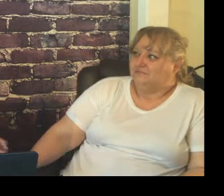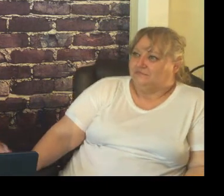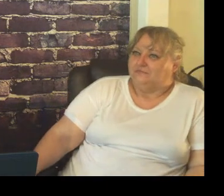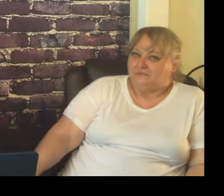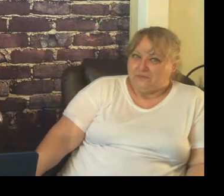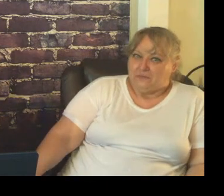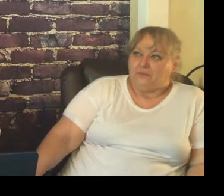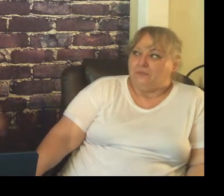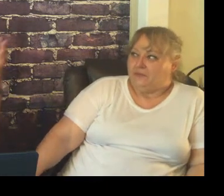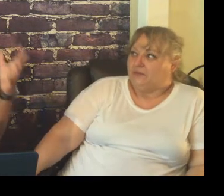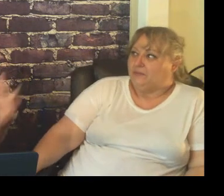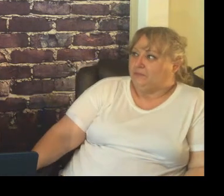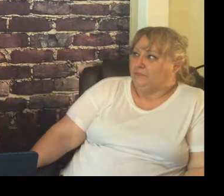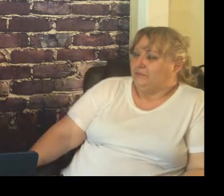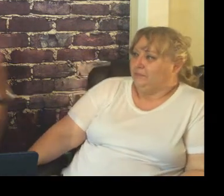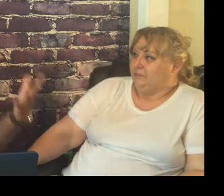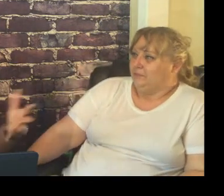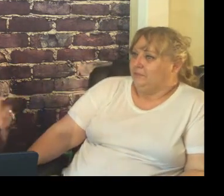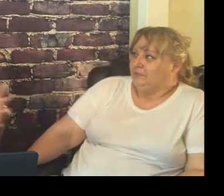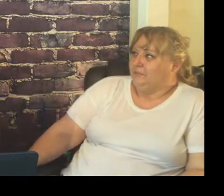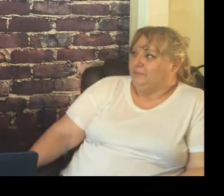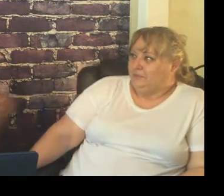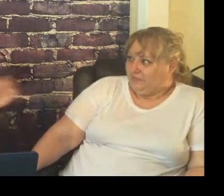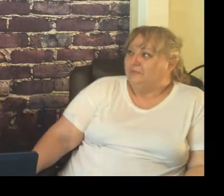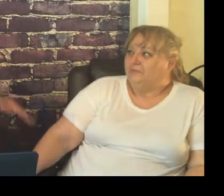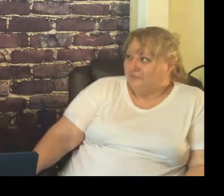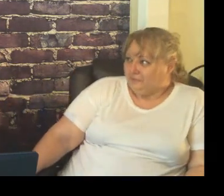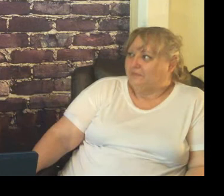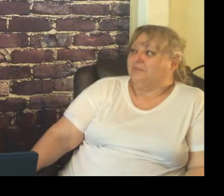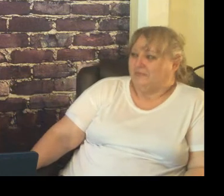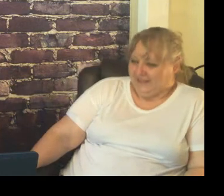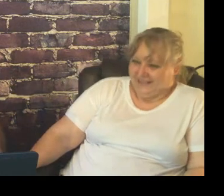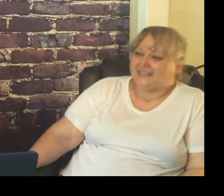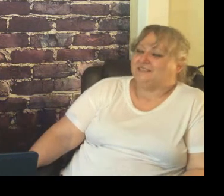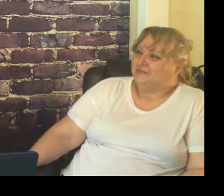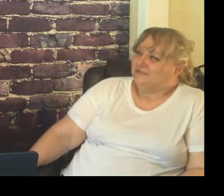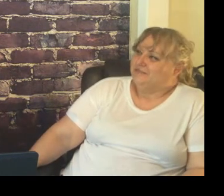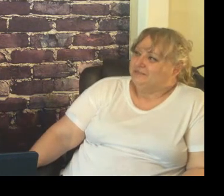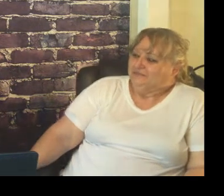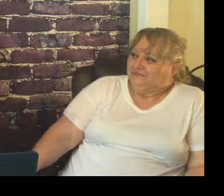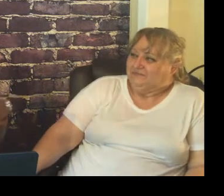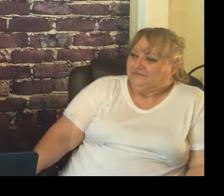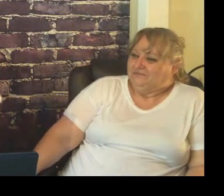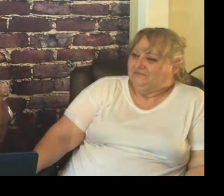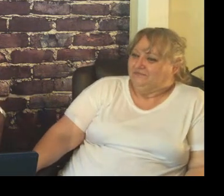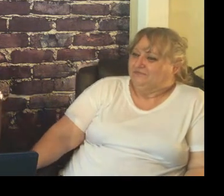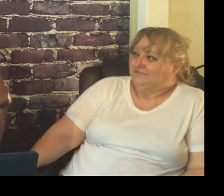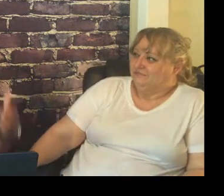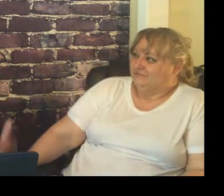won yeah yeah and it you know it built the rapport so it let them know that I'm more than